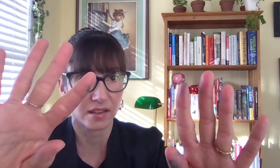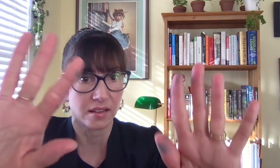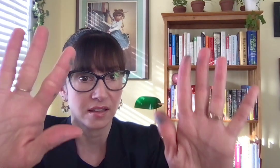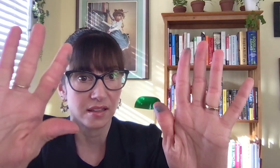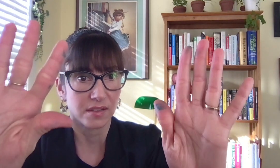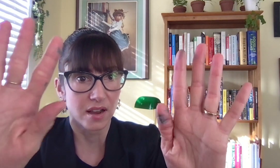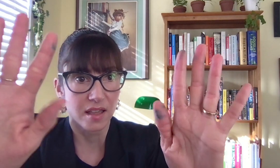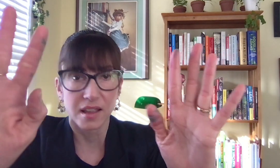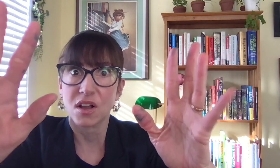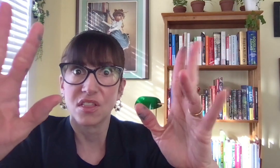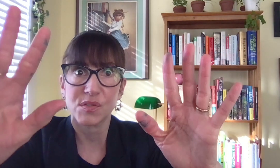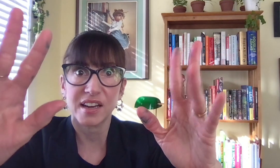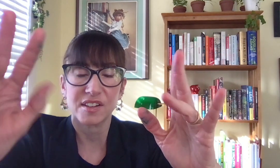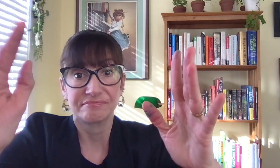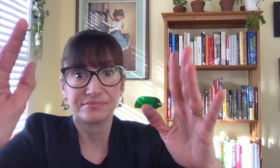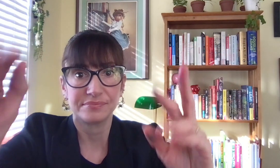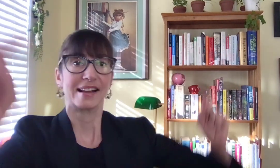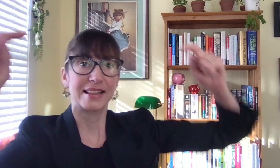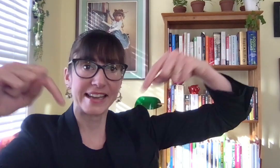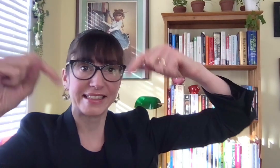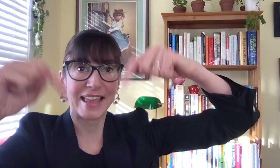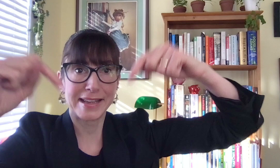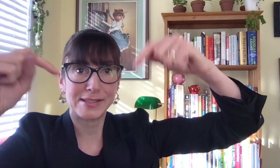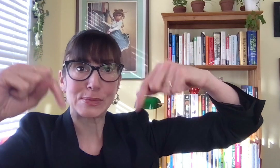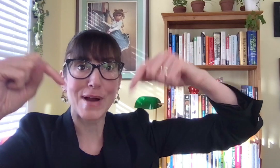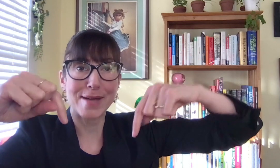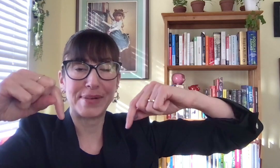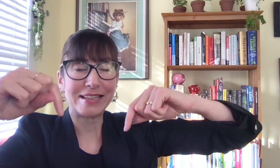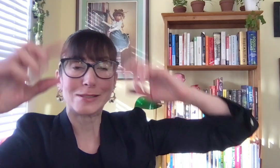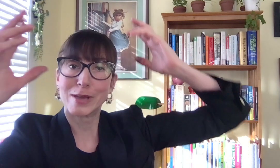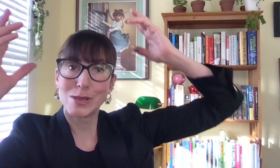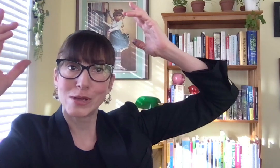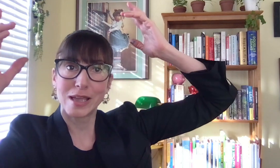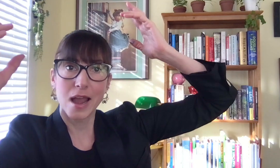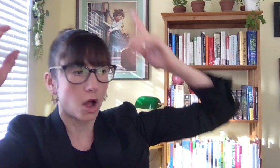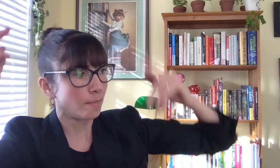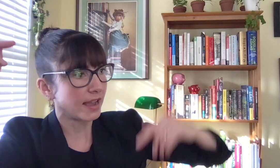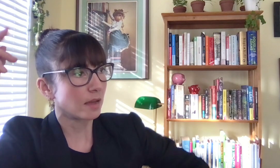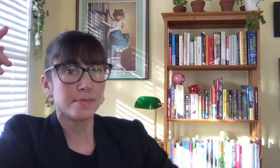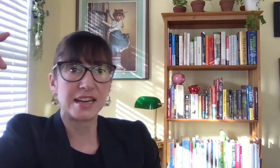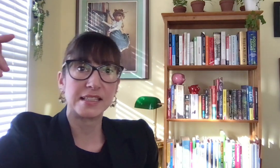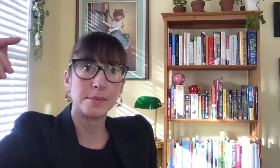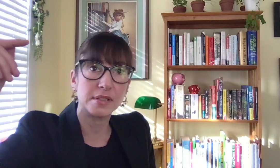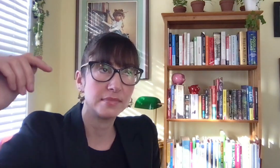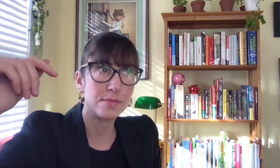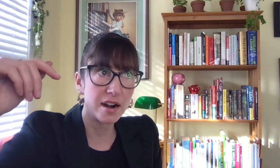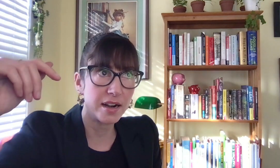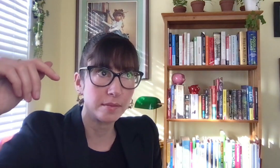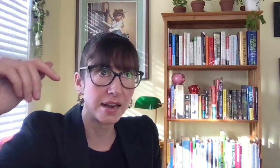like, they've got a lot of ink on them right now. Click the like and subscribe button so that you can get all my yummy money tips. Librarian money,